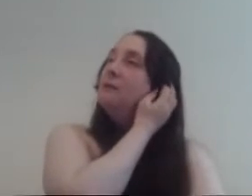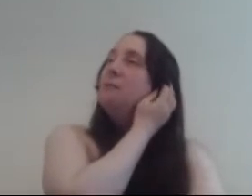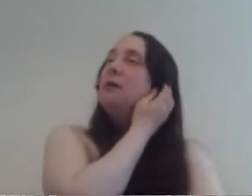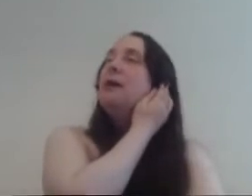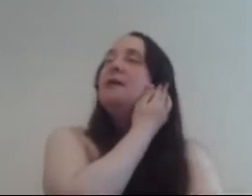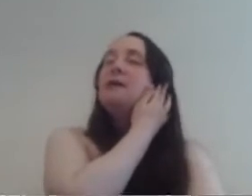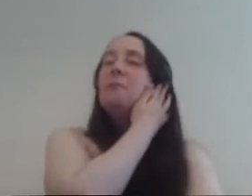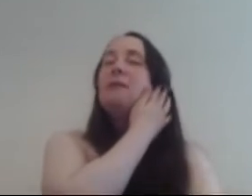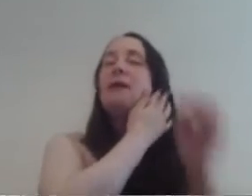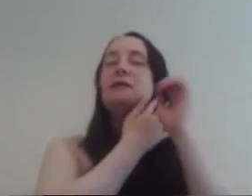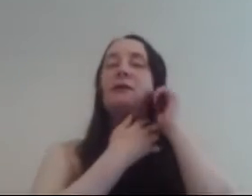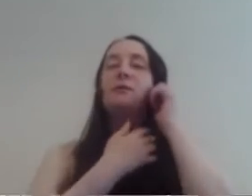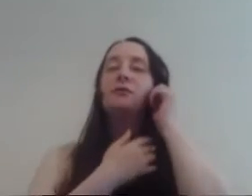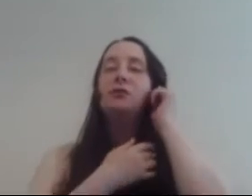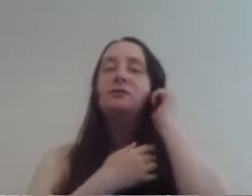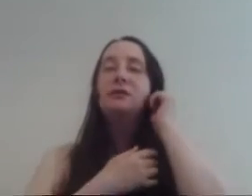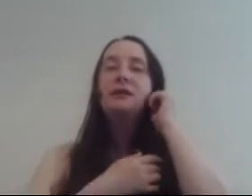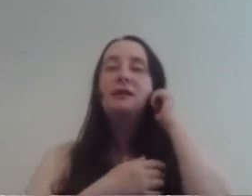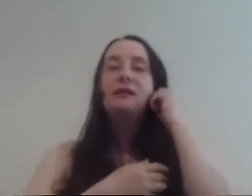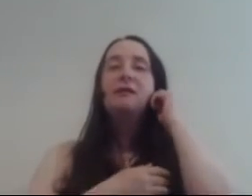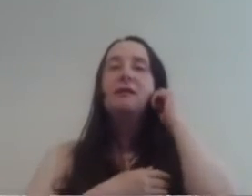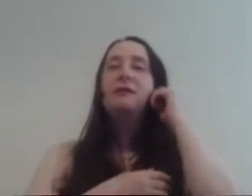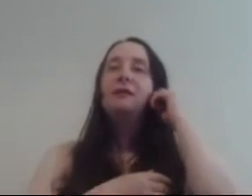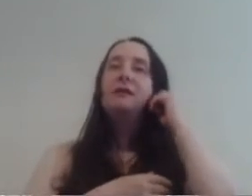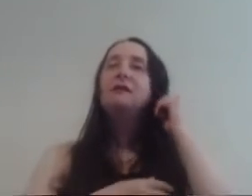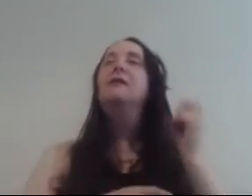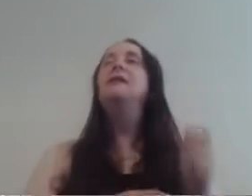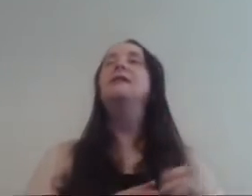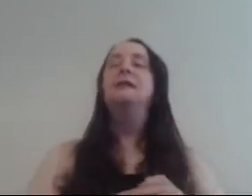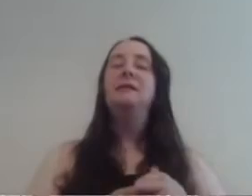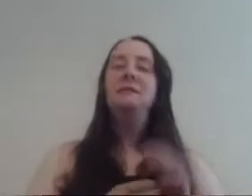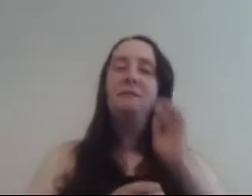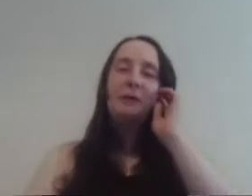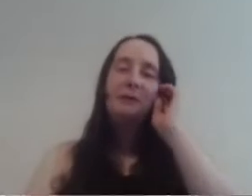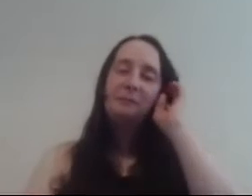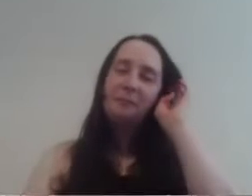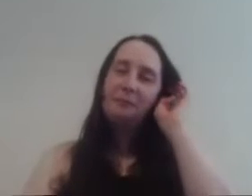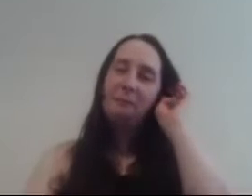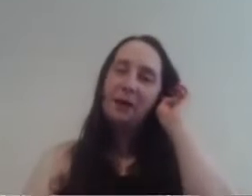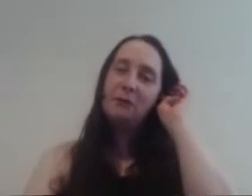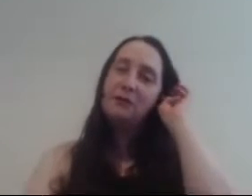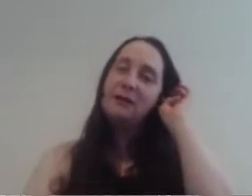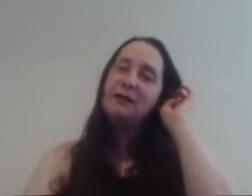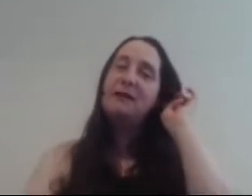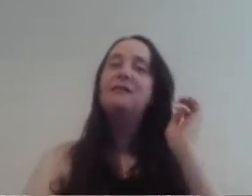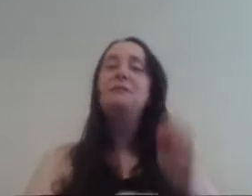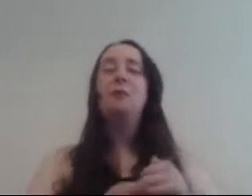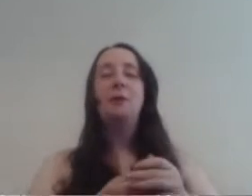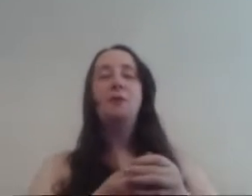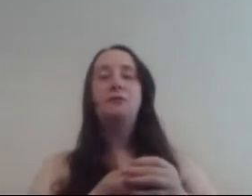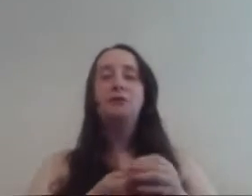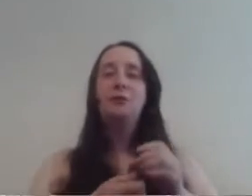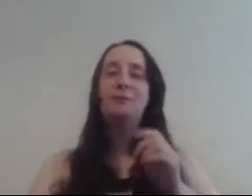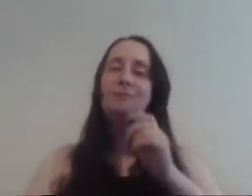but I think maybe the heart attack was because eh with Bell and that but Bell done to him